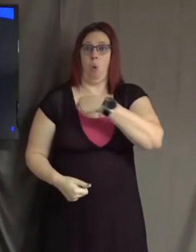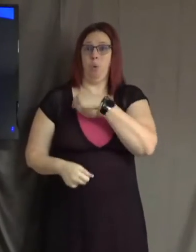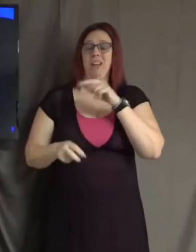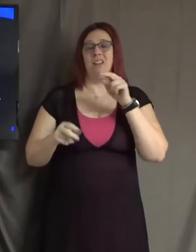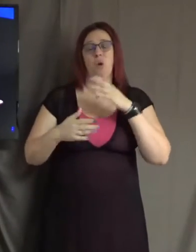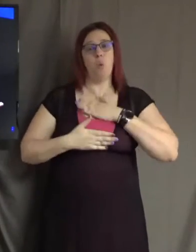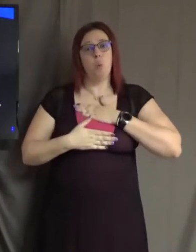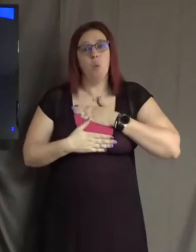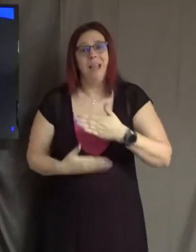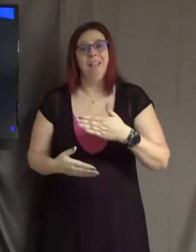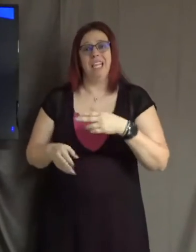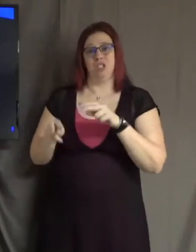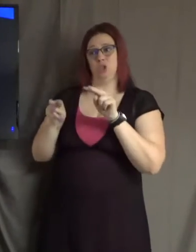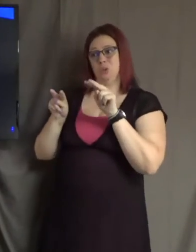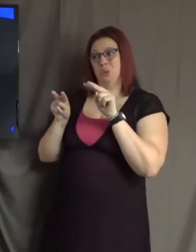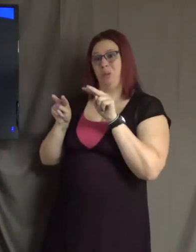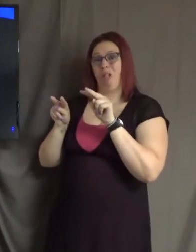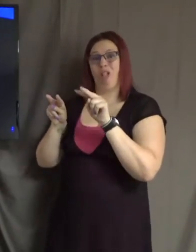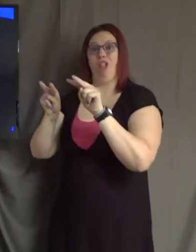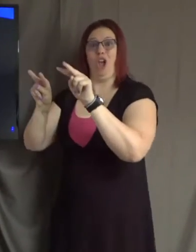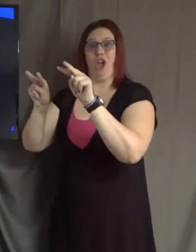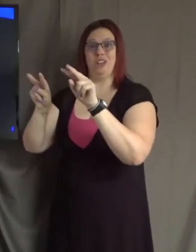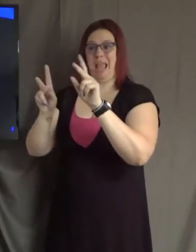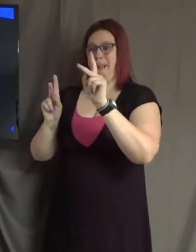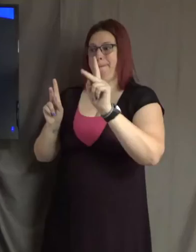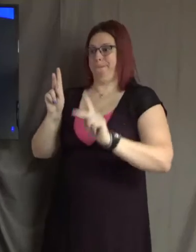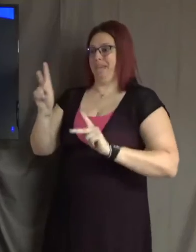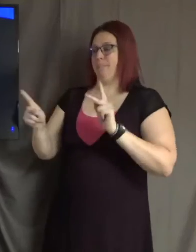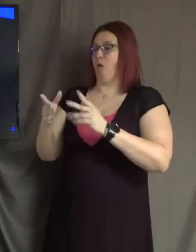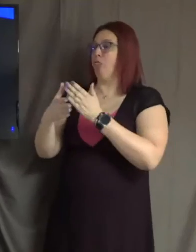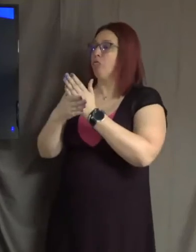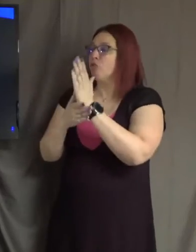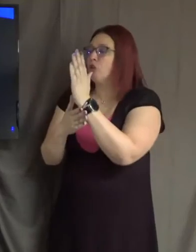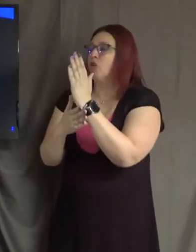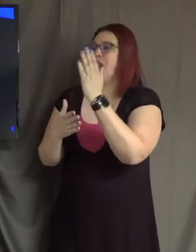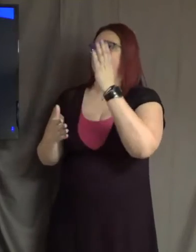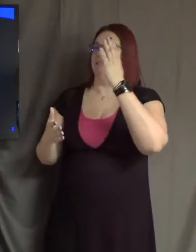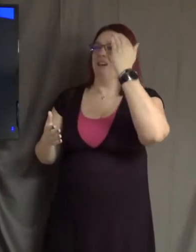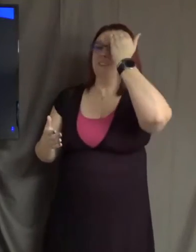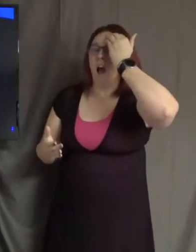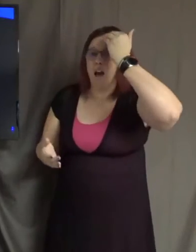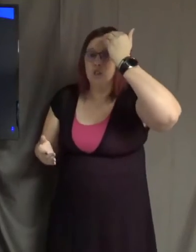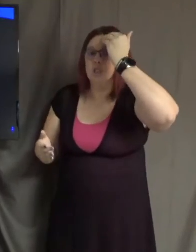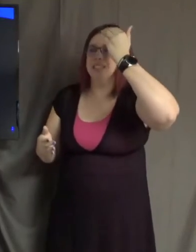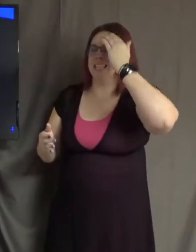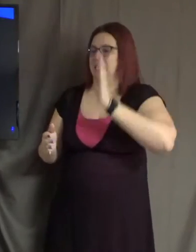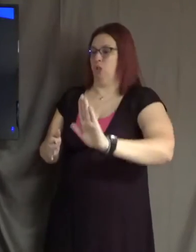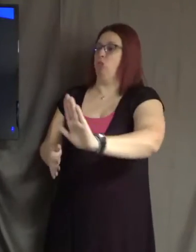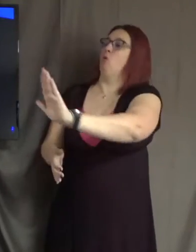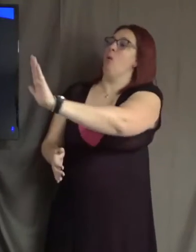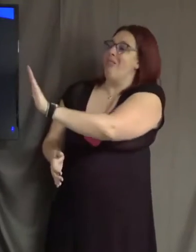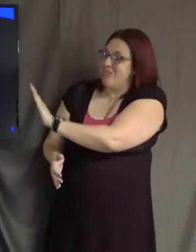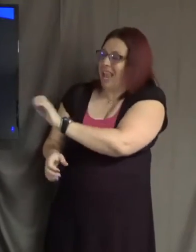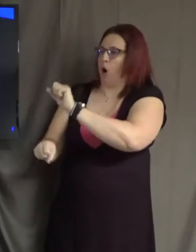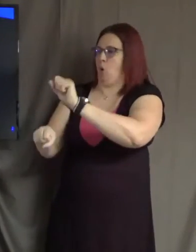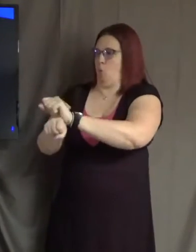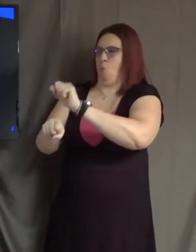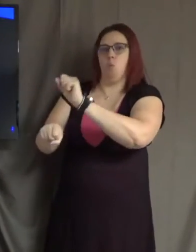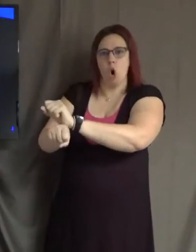are, through rights of consciousness and through rights of the work that they have done in their life, accomplishing things and how our